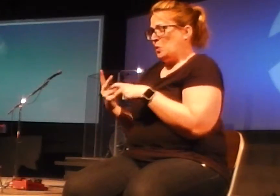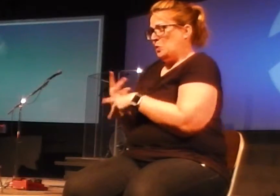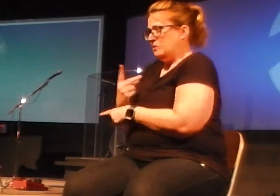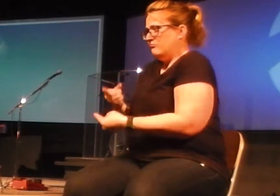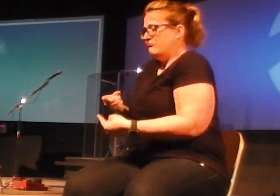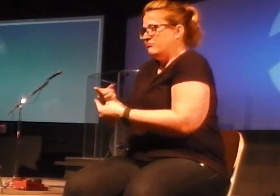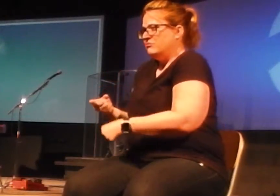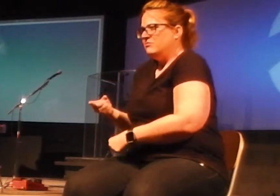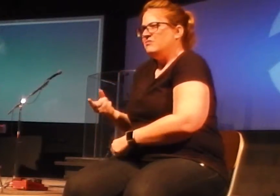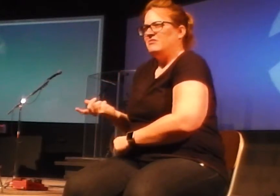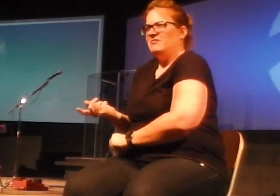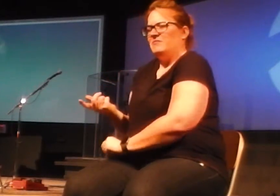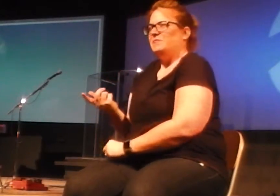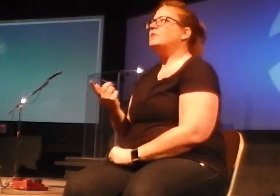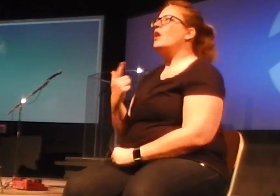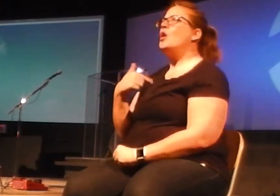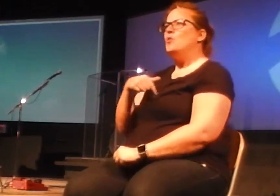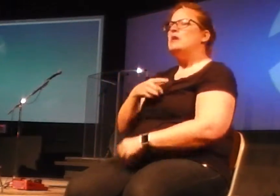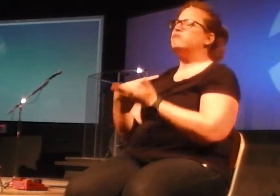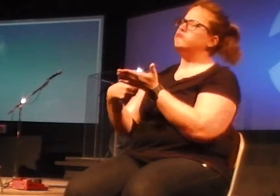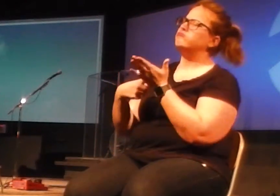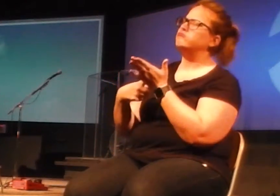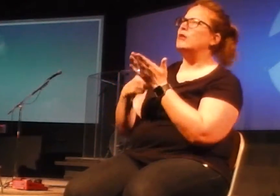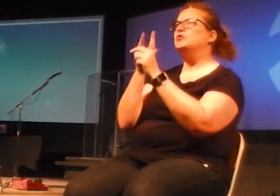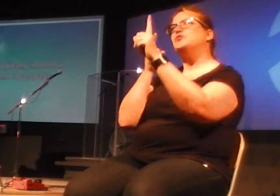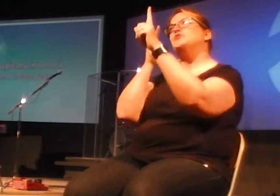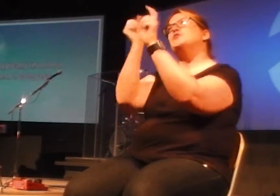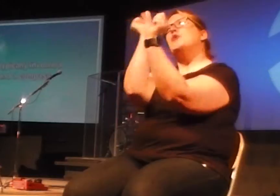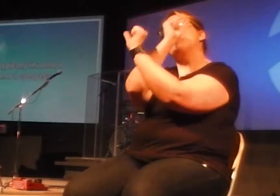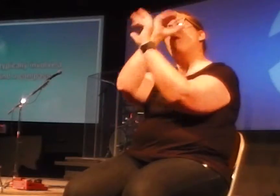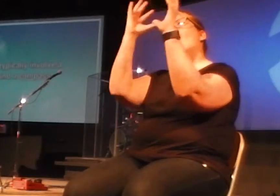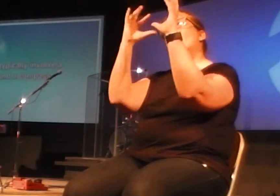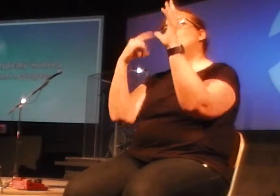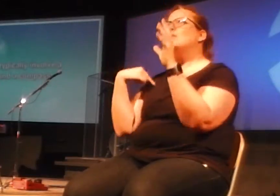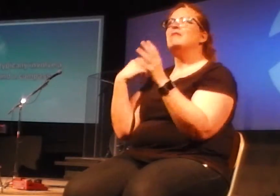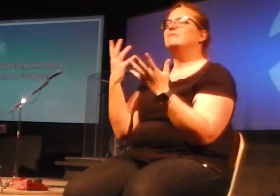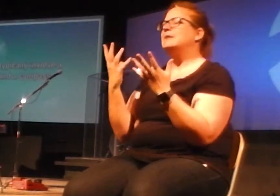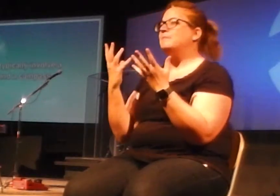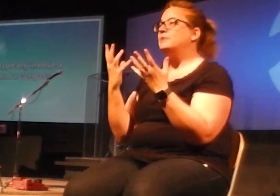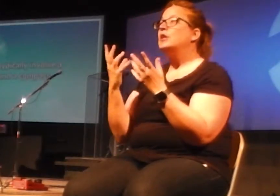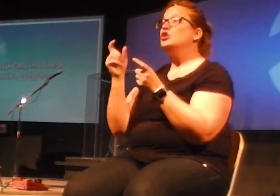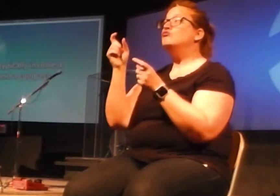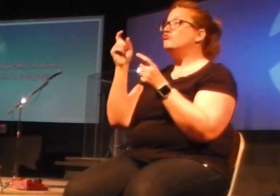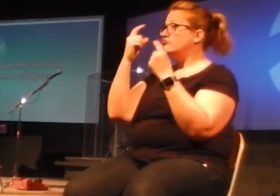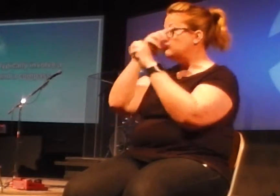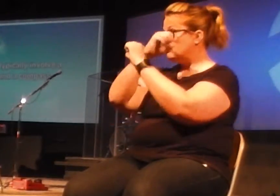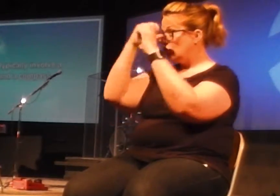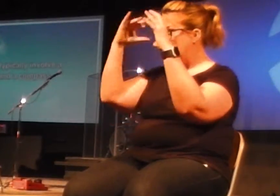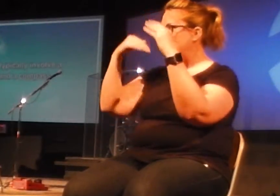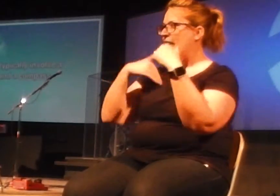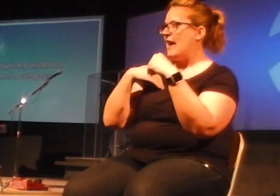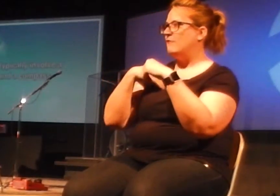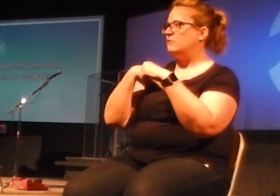We've talked about dreams before. And whenever we talk about dreams for our lives, we've said this. Dreams typically involve a clock and a compass.